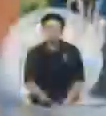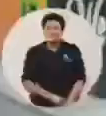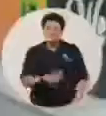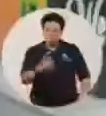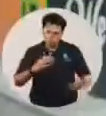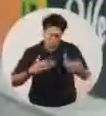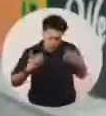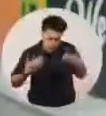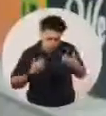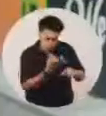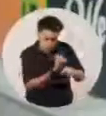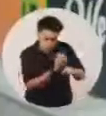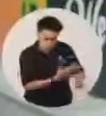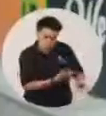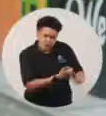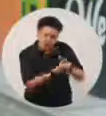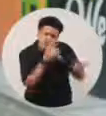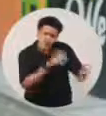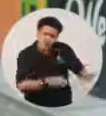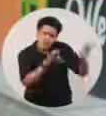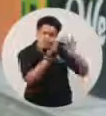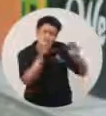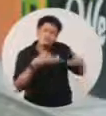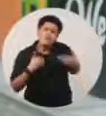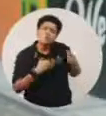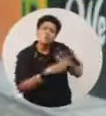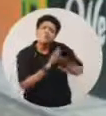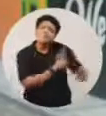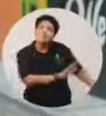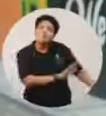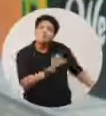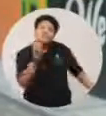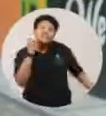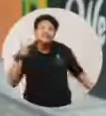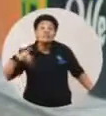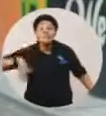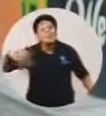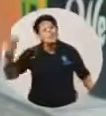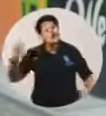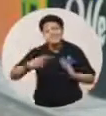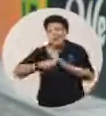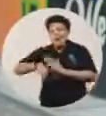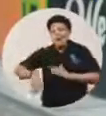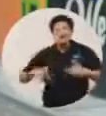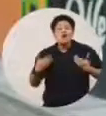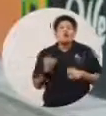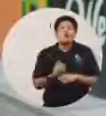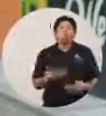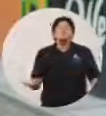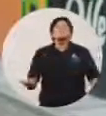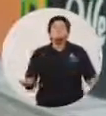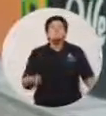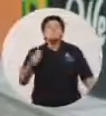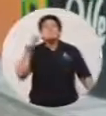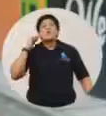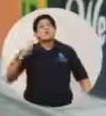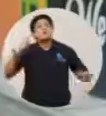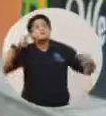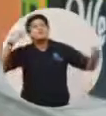Youth records are so vital for our youth development. If we don't have any qualified youth records, we wouldn't be able to achieve any